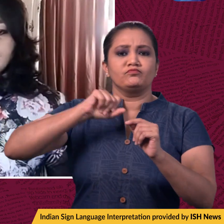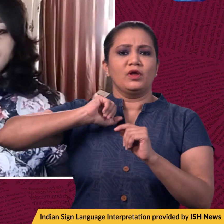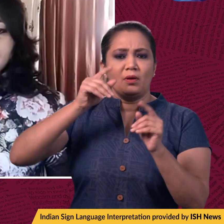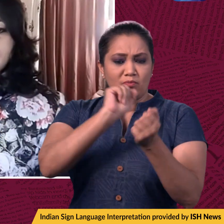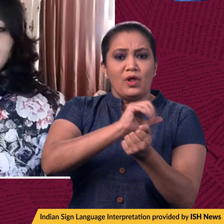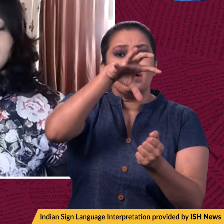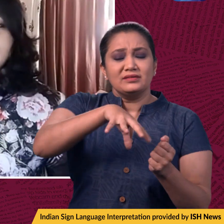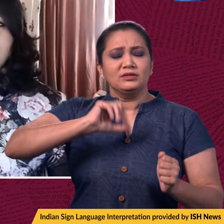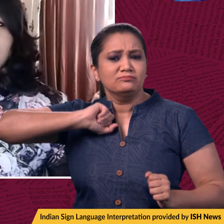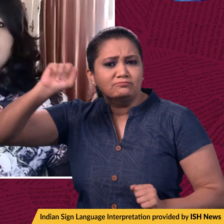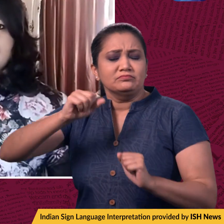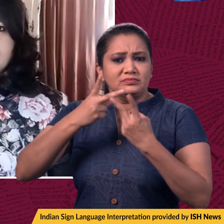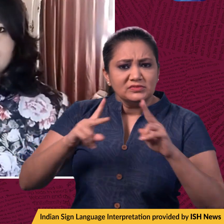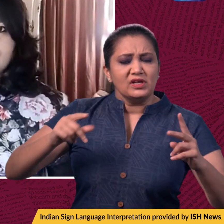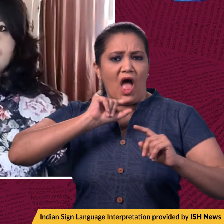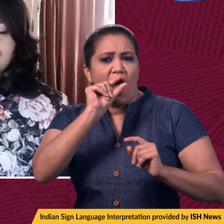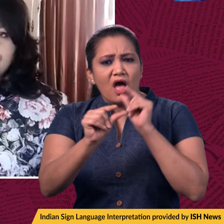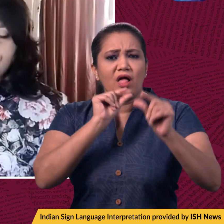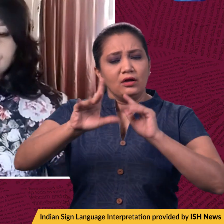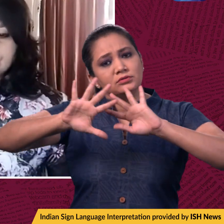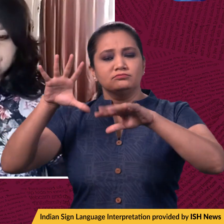station in the evening and started raising slogans.